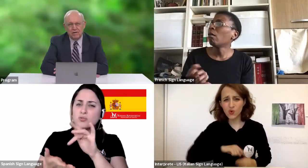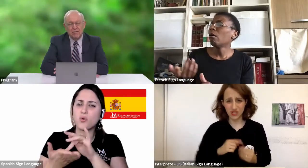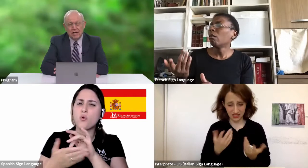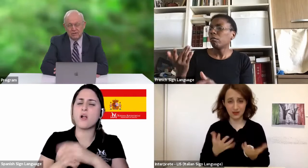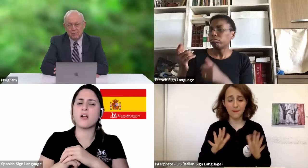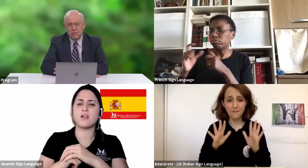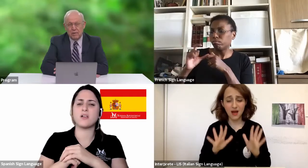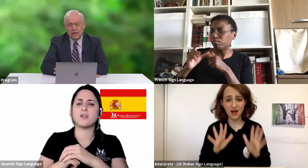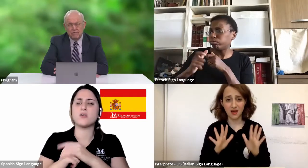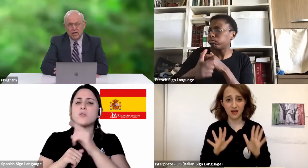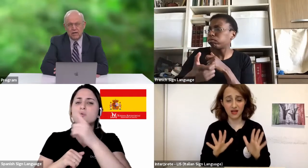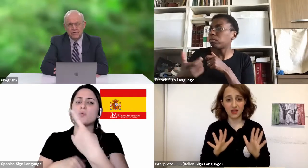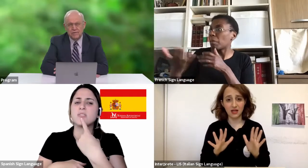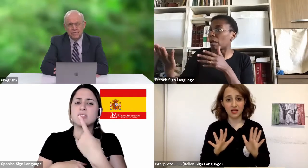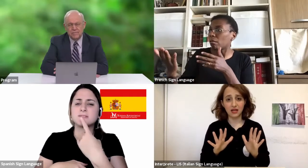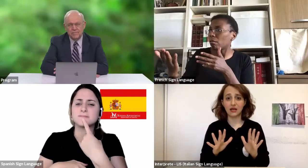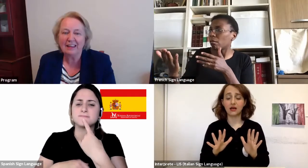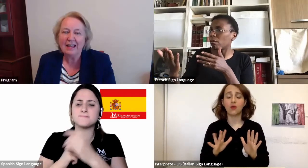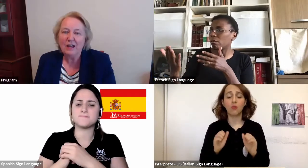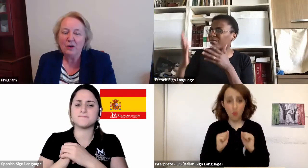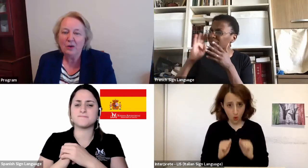alleviate some of the pain of loss?